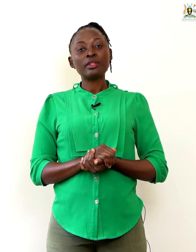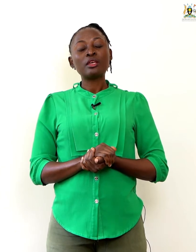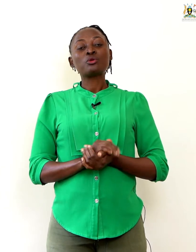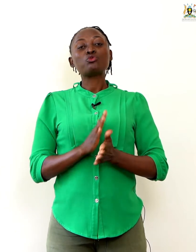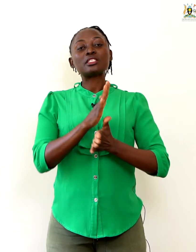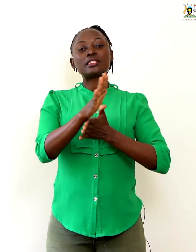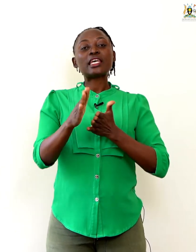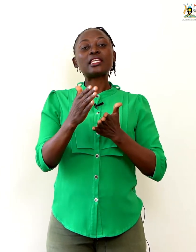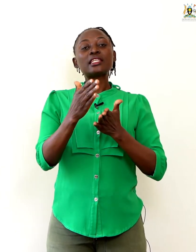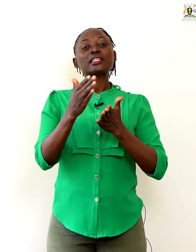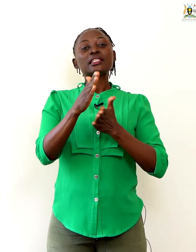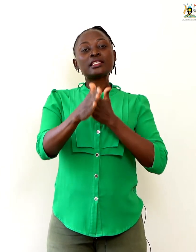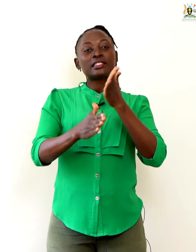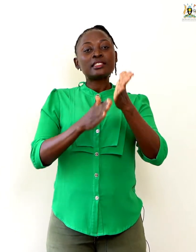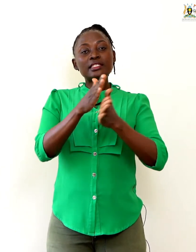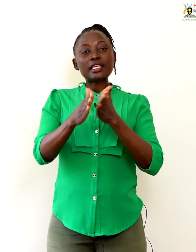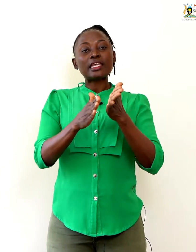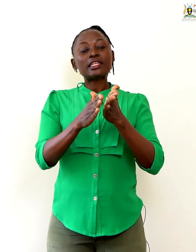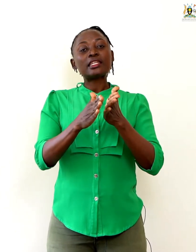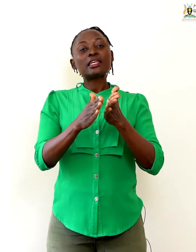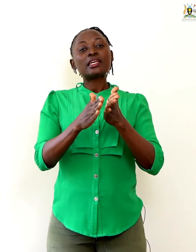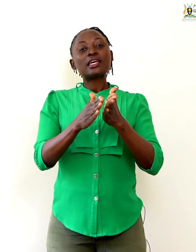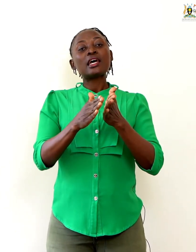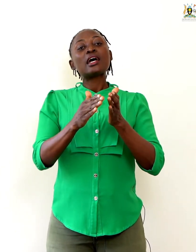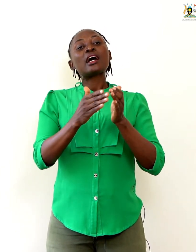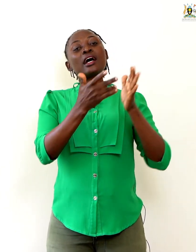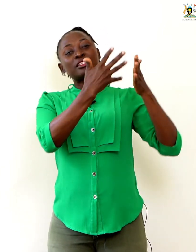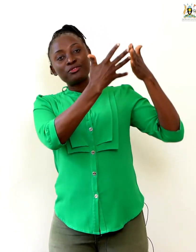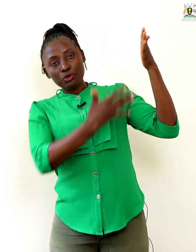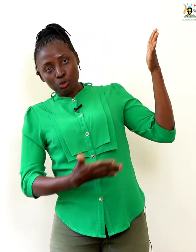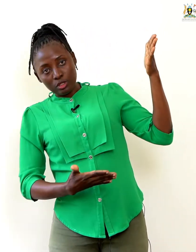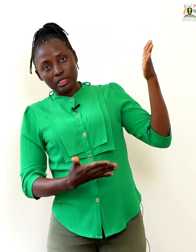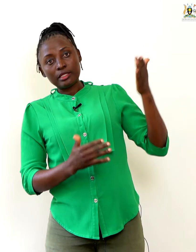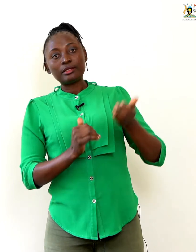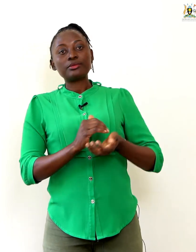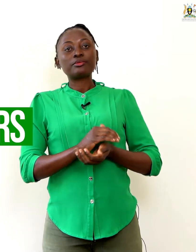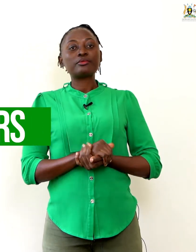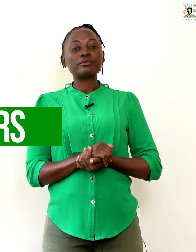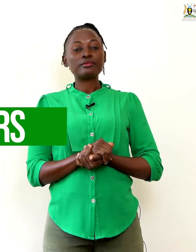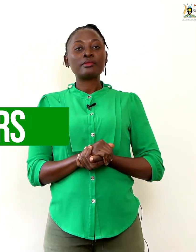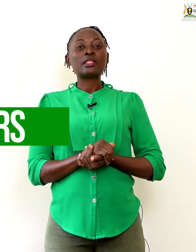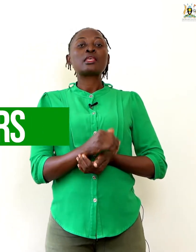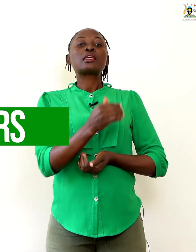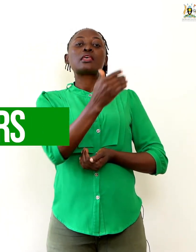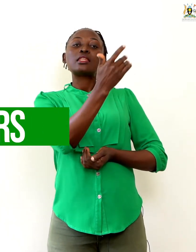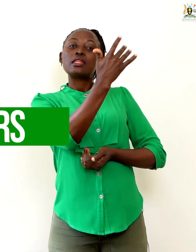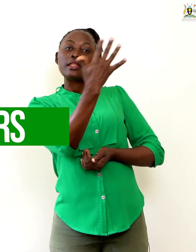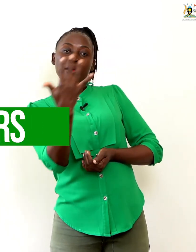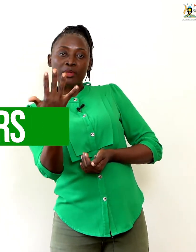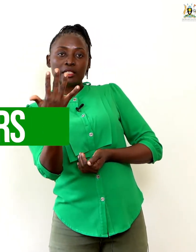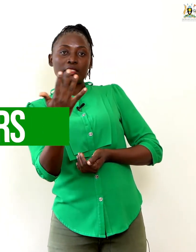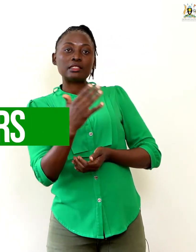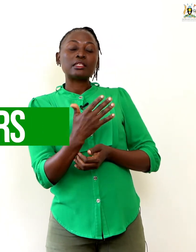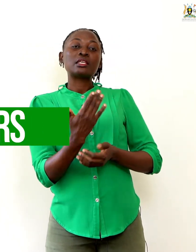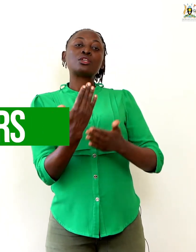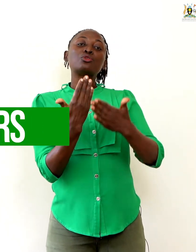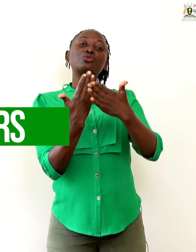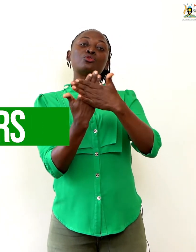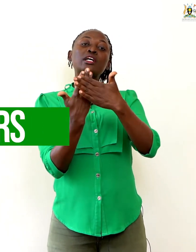We sign, sign as follows. Numbers. You look